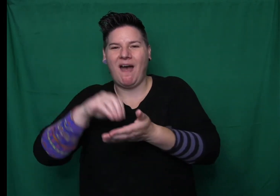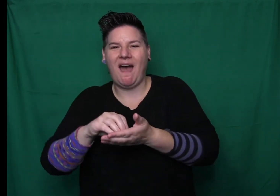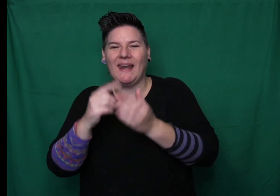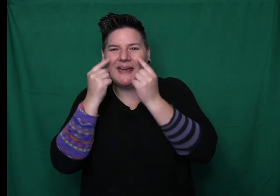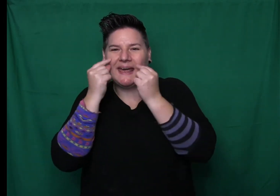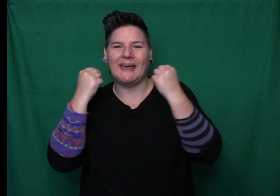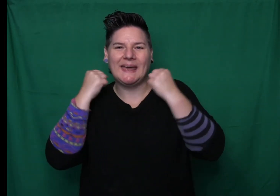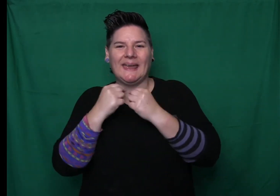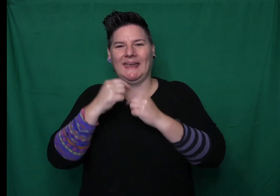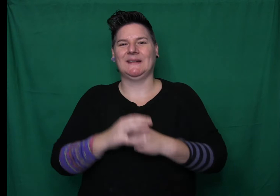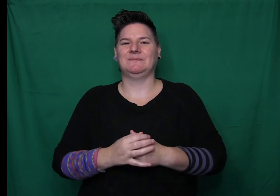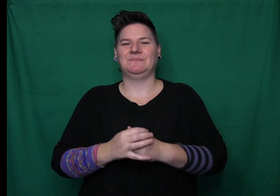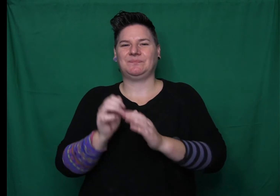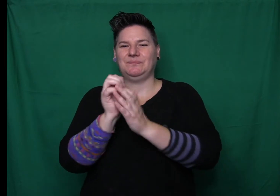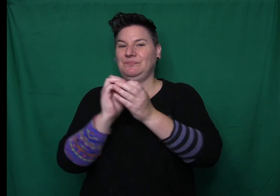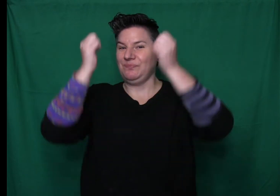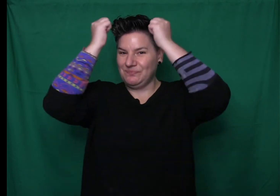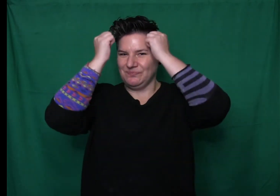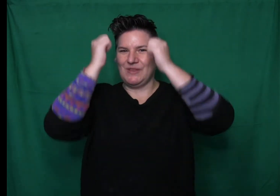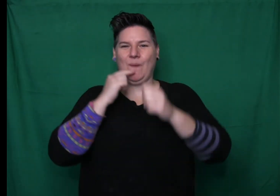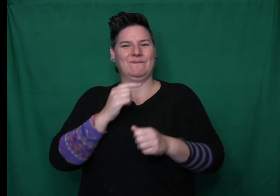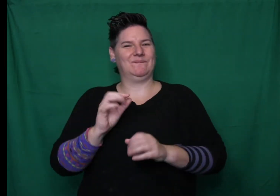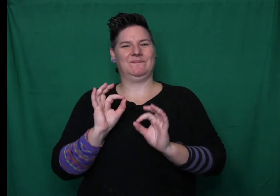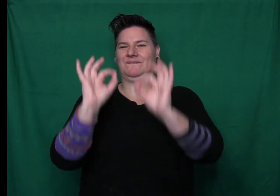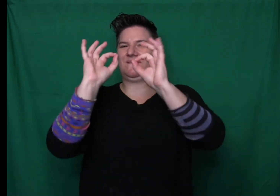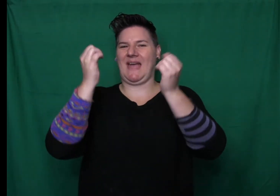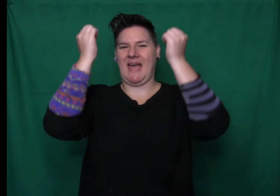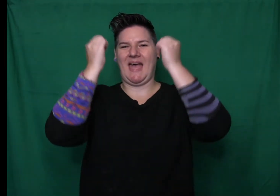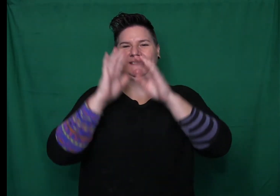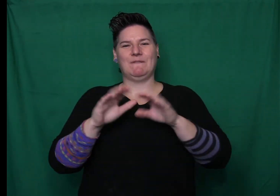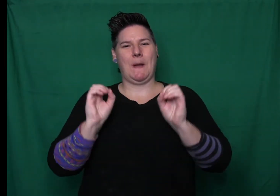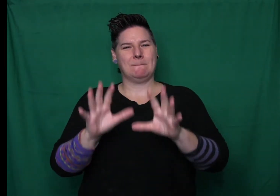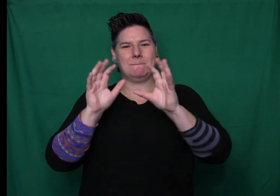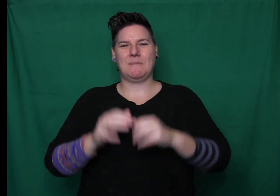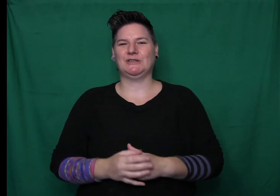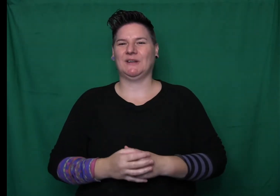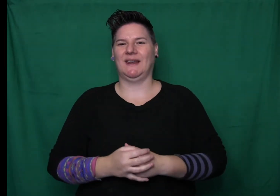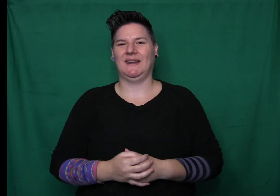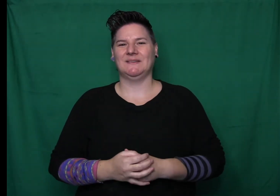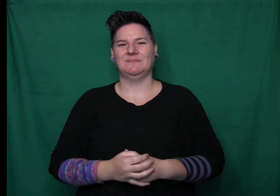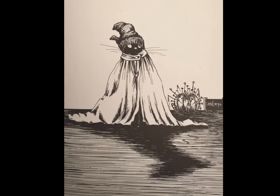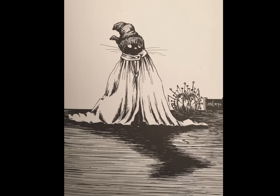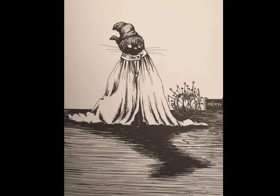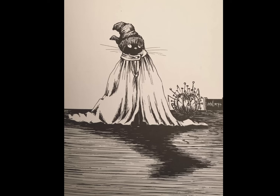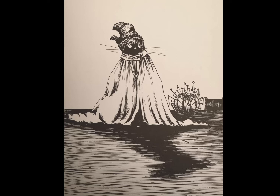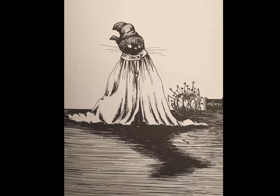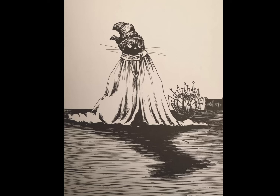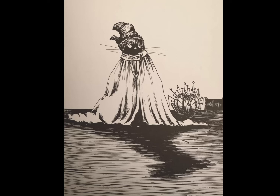Dory found another piece of cloth that was just right for a princess. Dory pinned it around herself and looked in